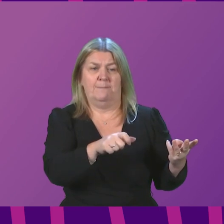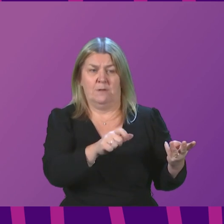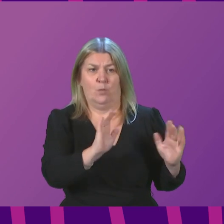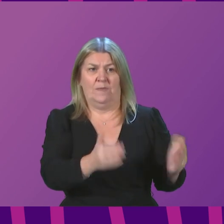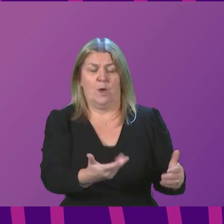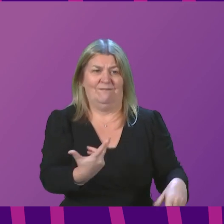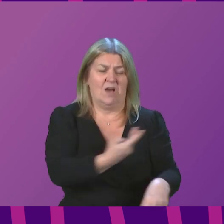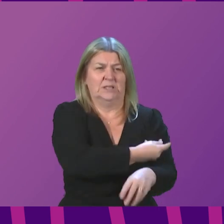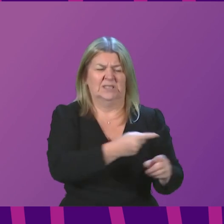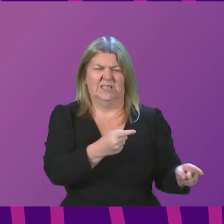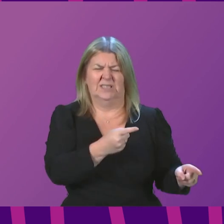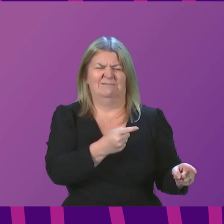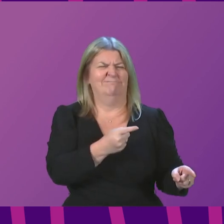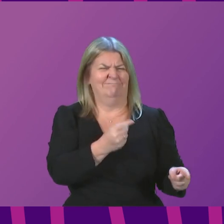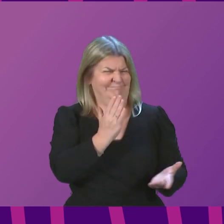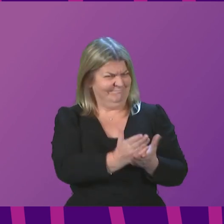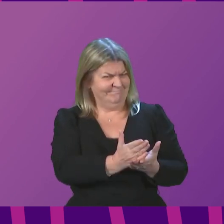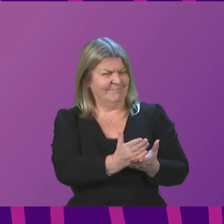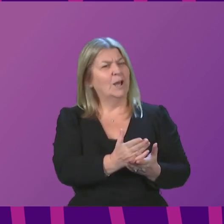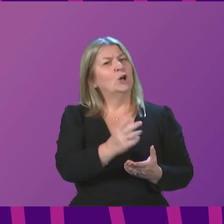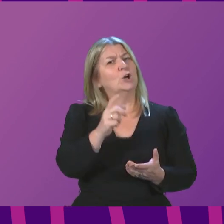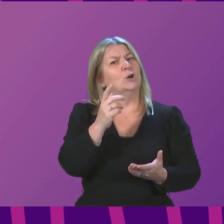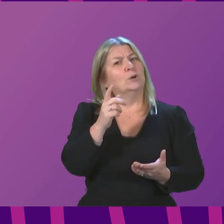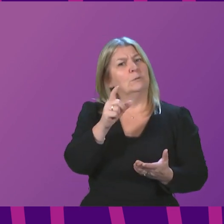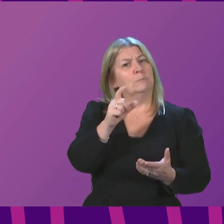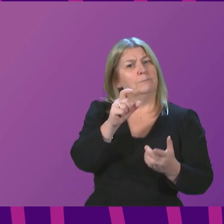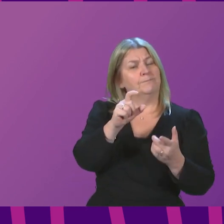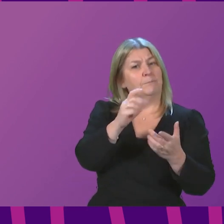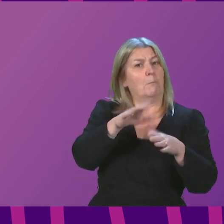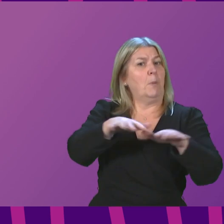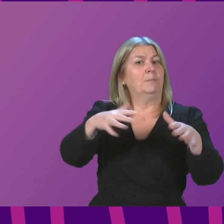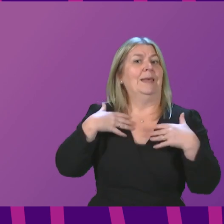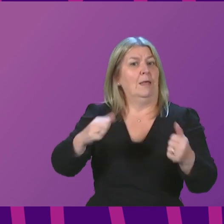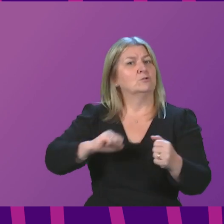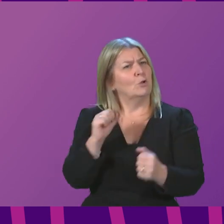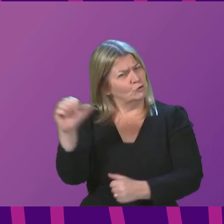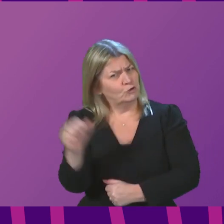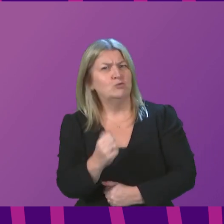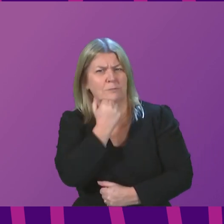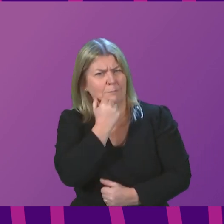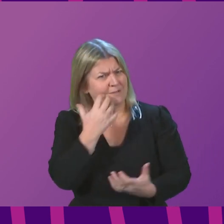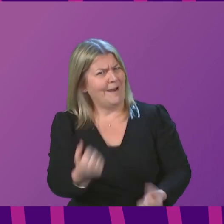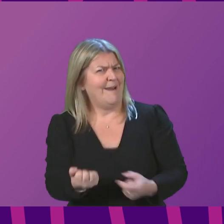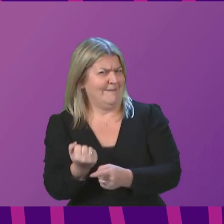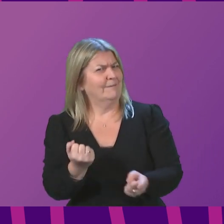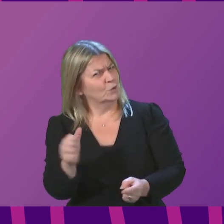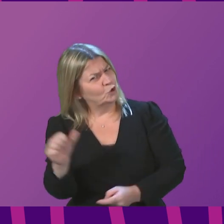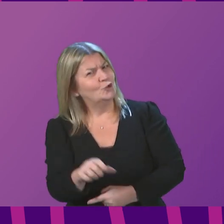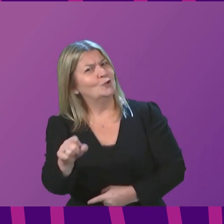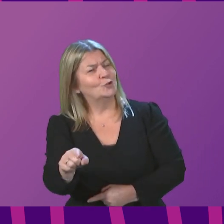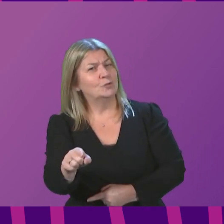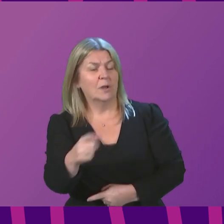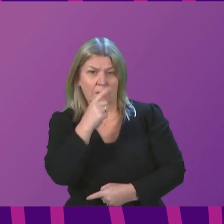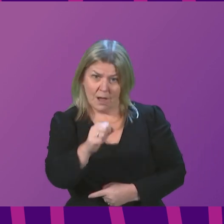Scotland should have those figures, and if they do not, then questions need to be asked. Can the First Minister ensure that those figures are published